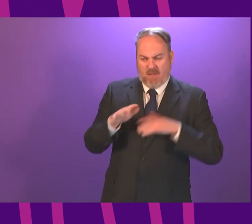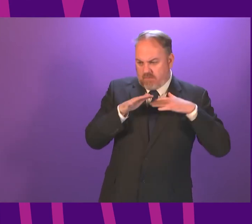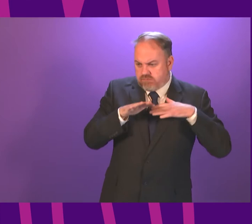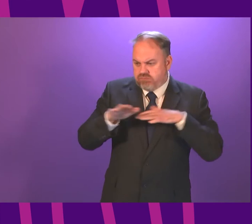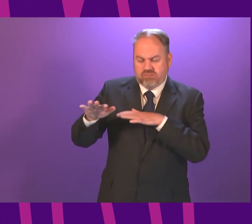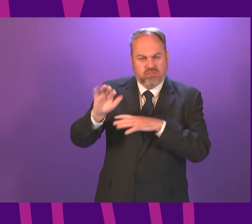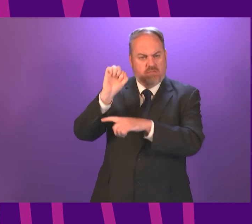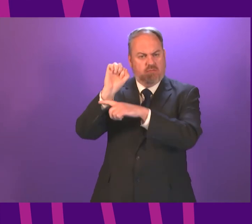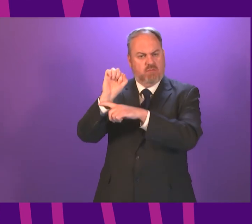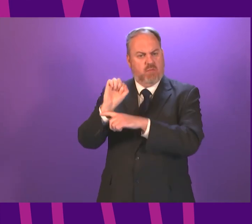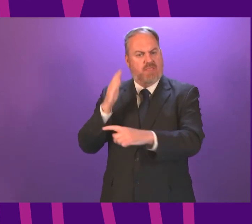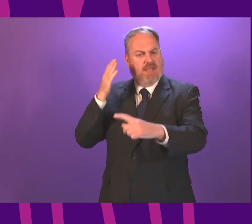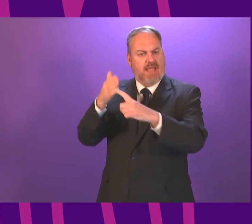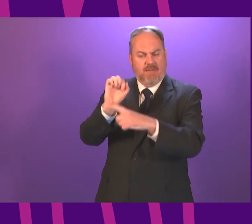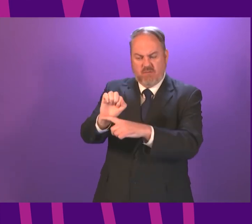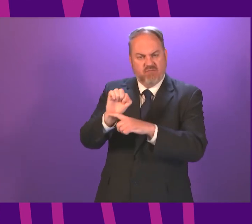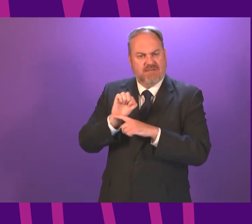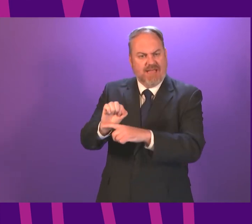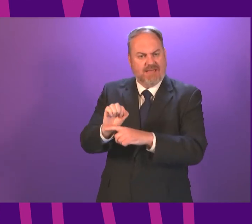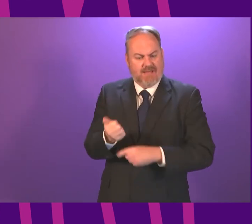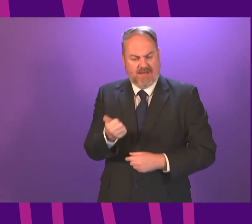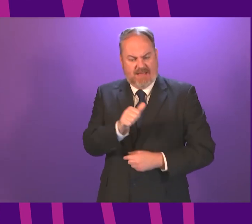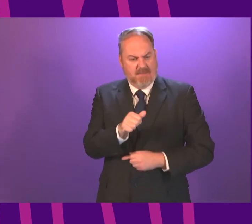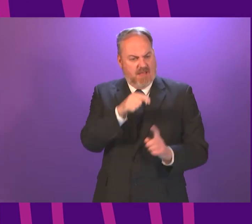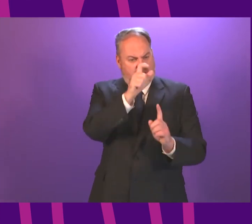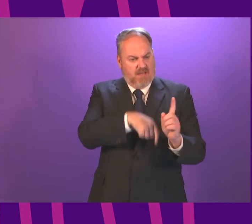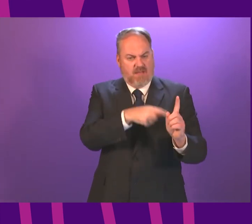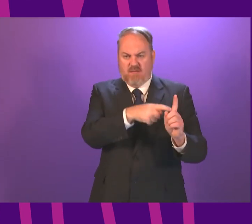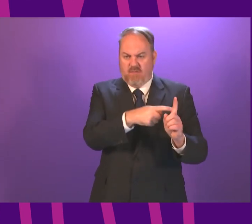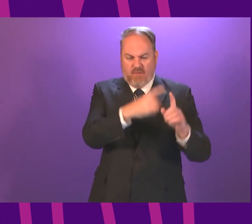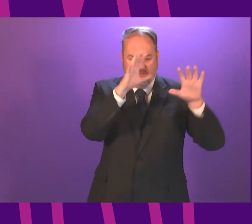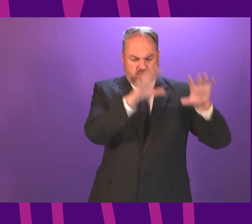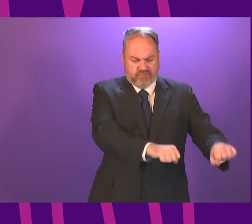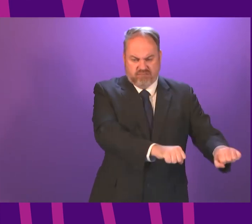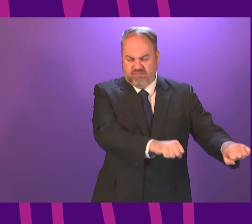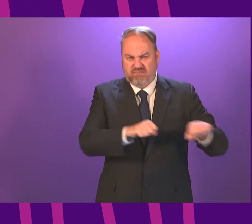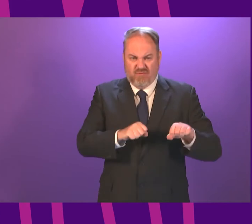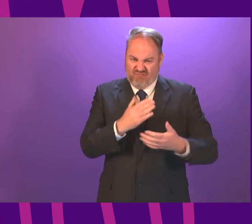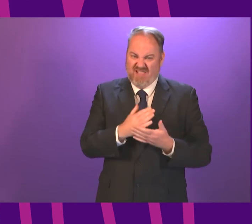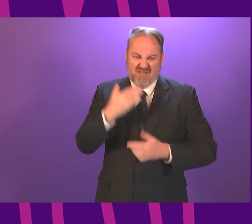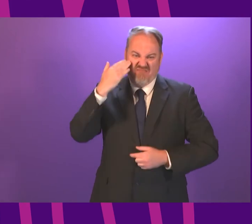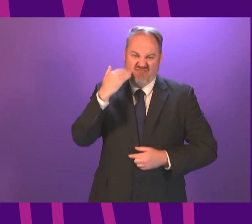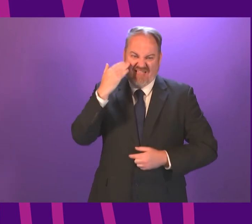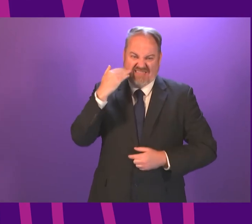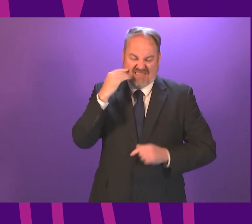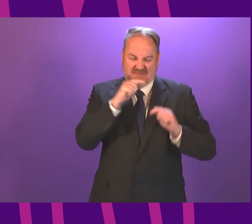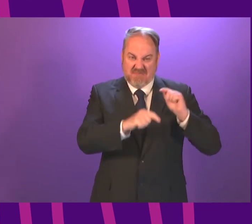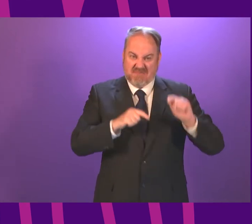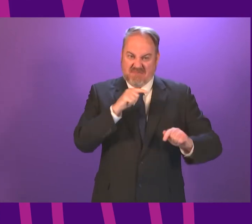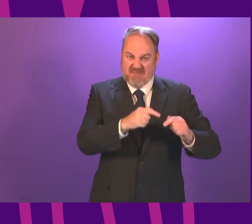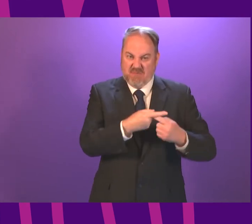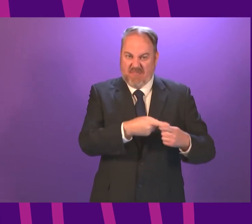neighbours from the actions of an institutionally racist Home Office. Immigration and asylum are reserved